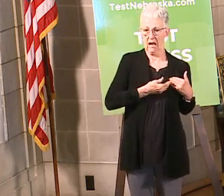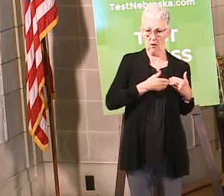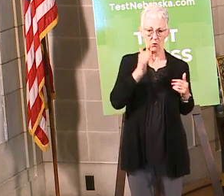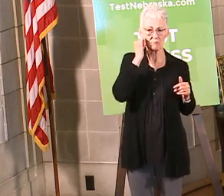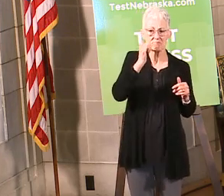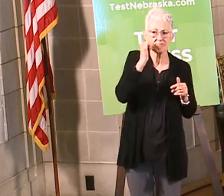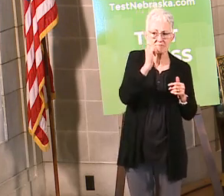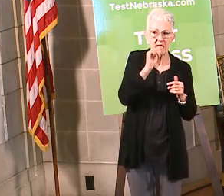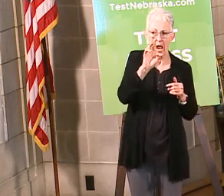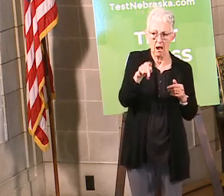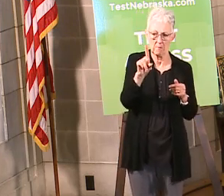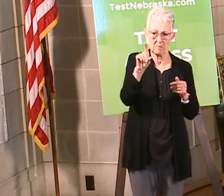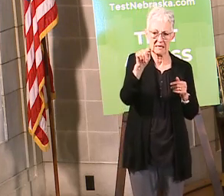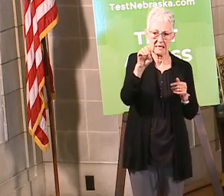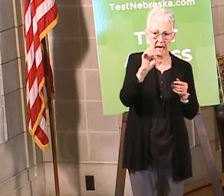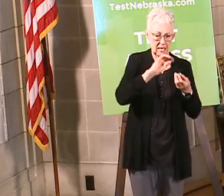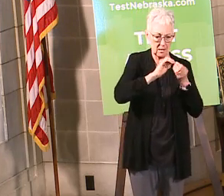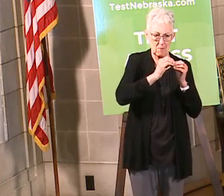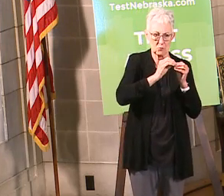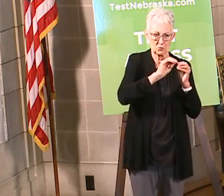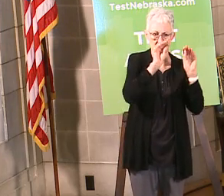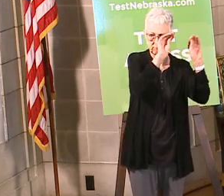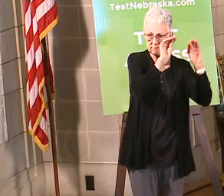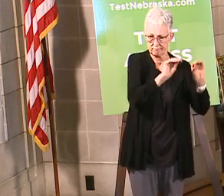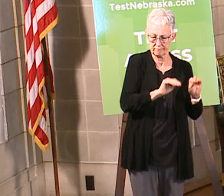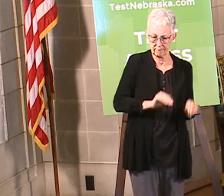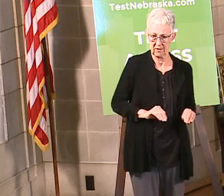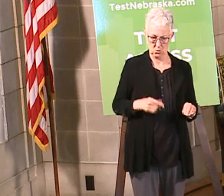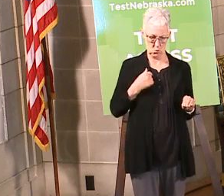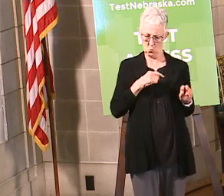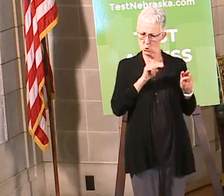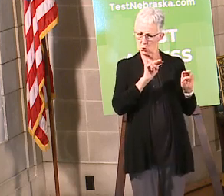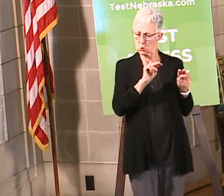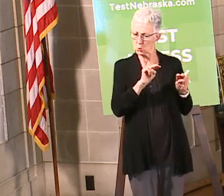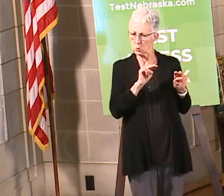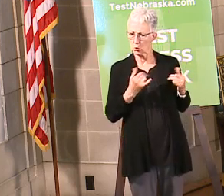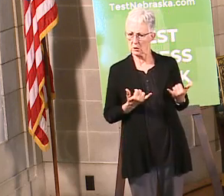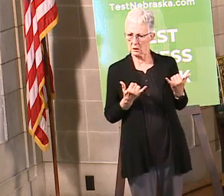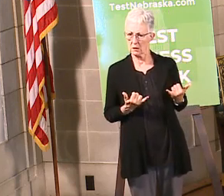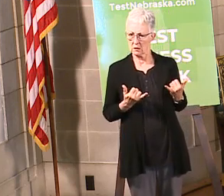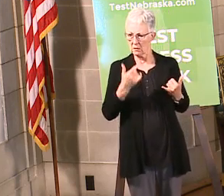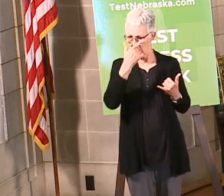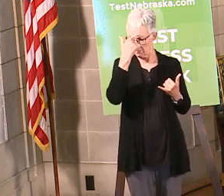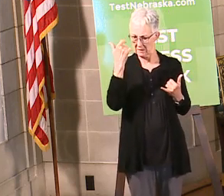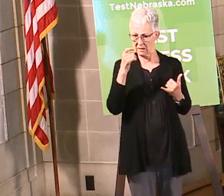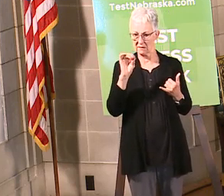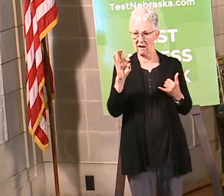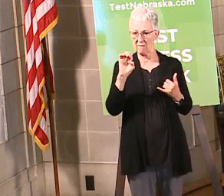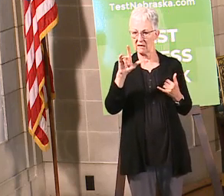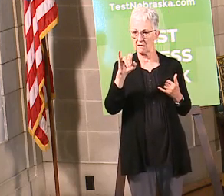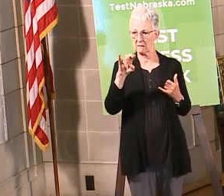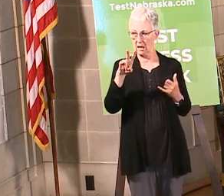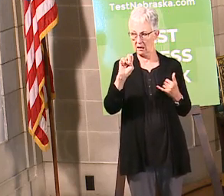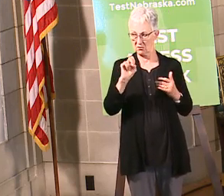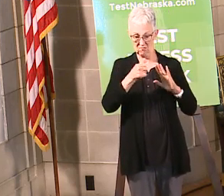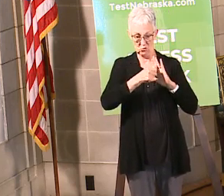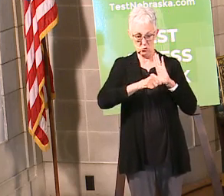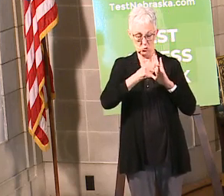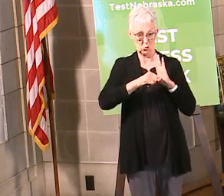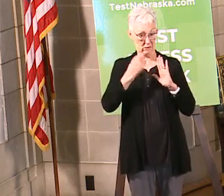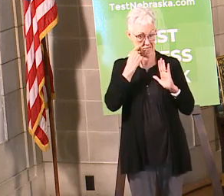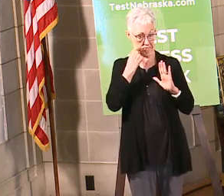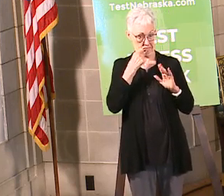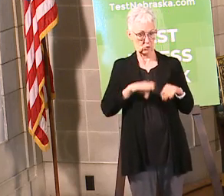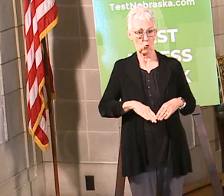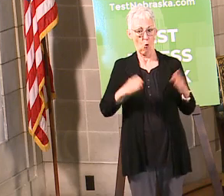basis. And at this time, you know, we're watching it very closely because of the elective surgeries starting back up a